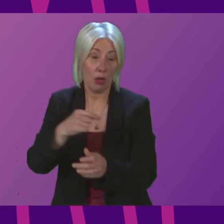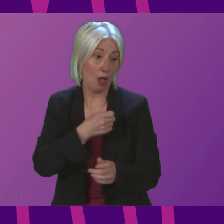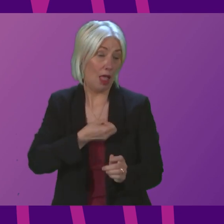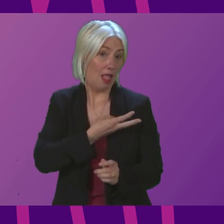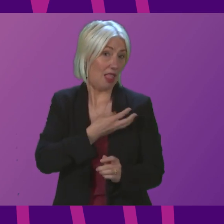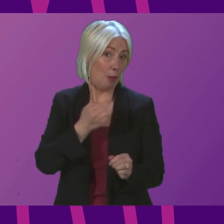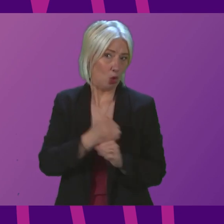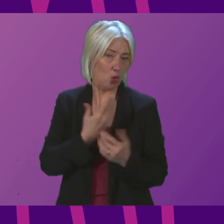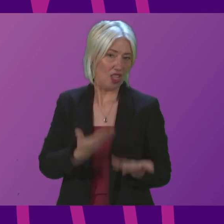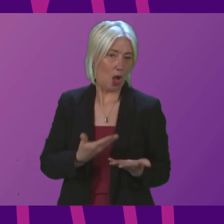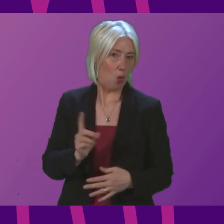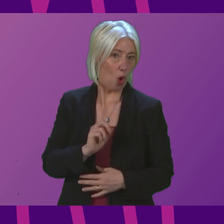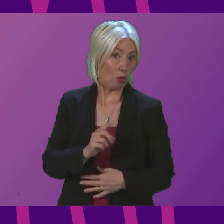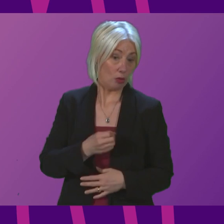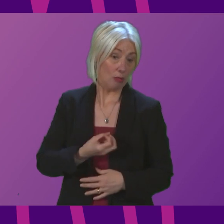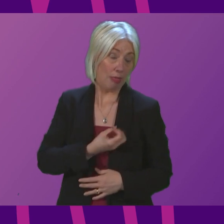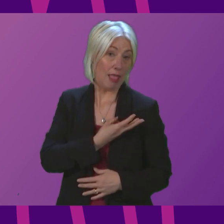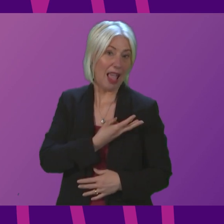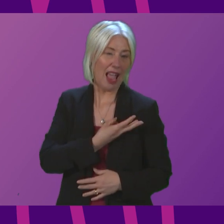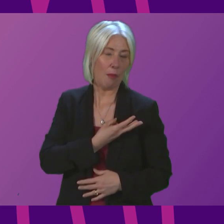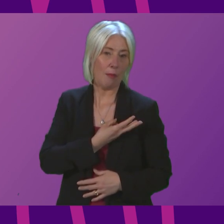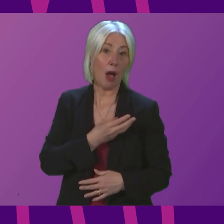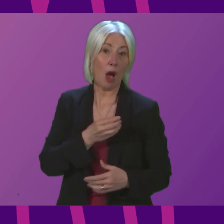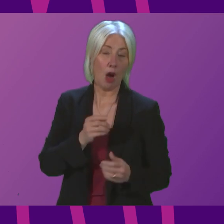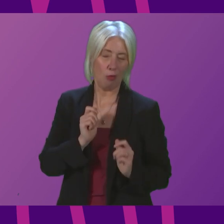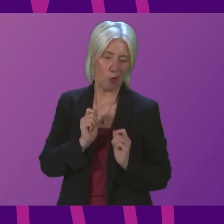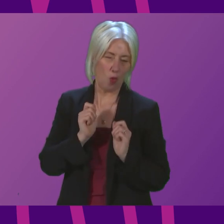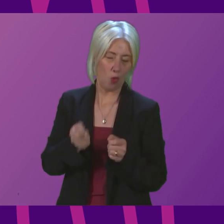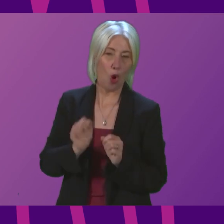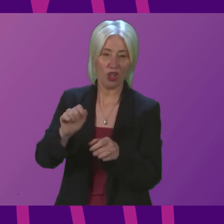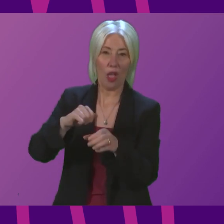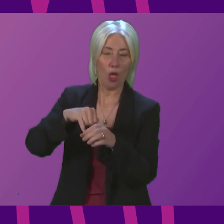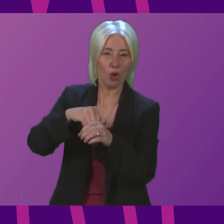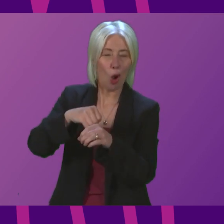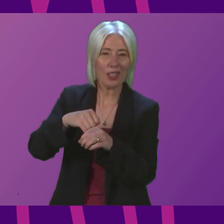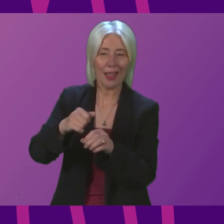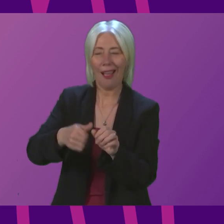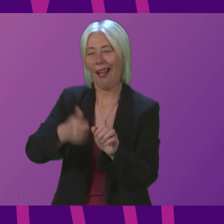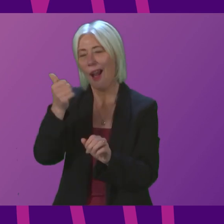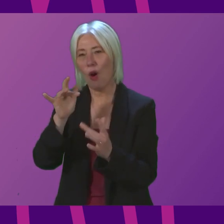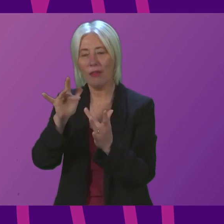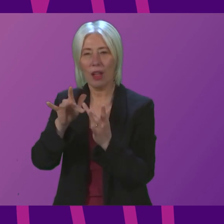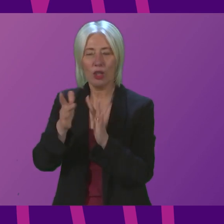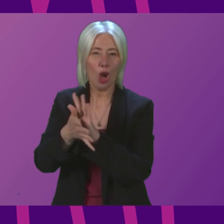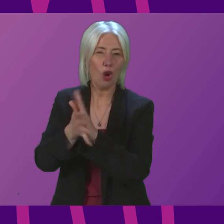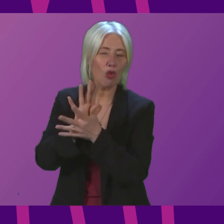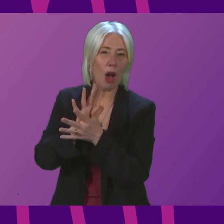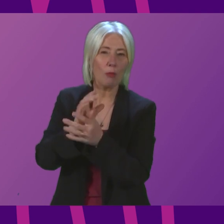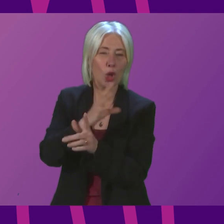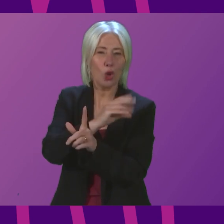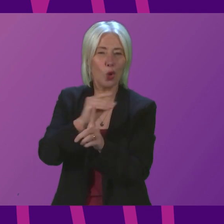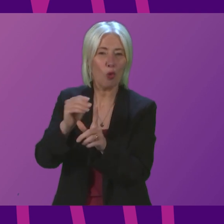Party now doing the Labour Party is rewarding the toxic out of touch corrupt Tory party